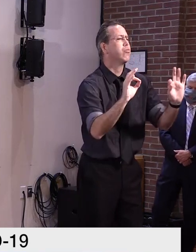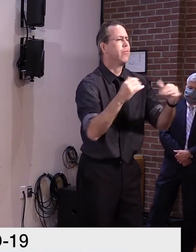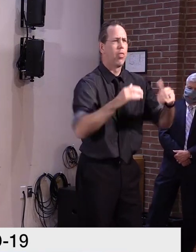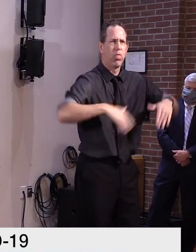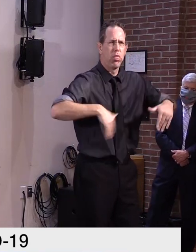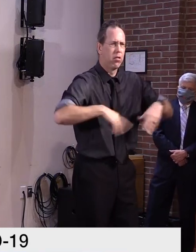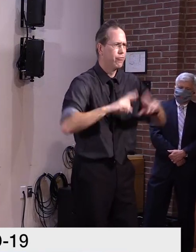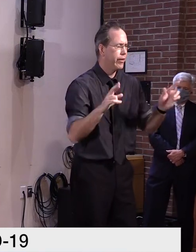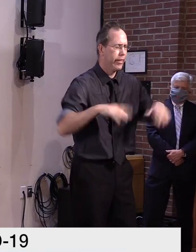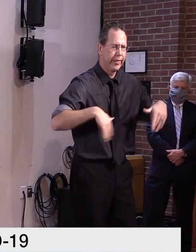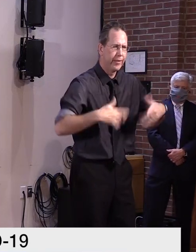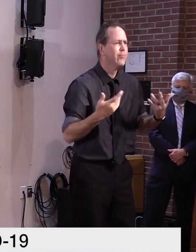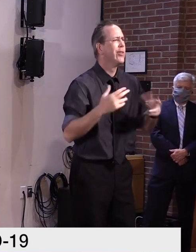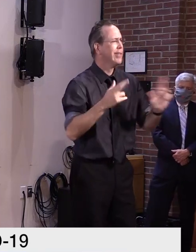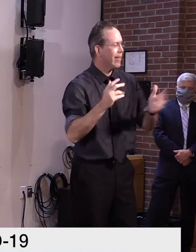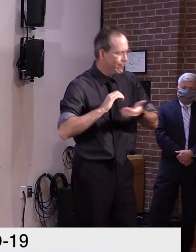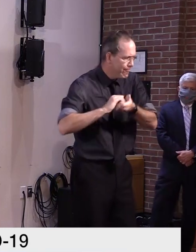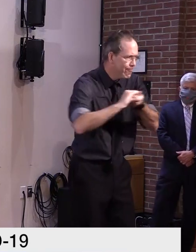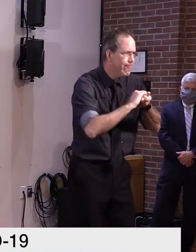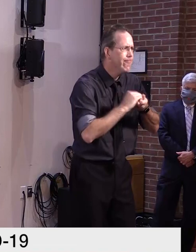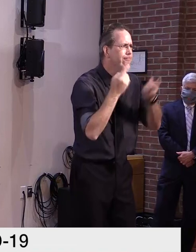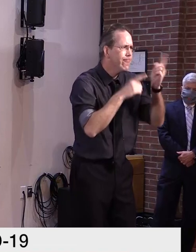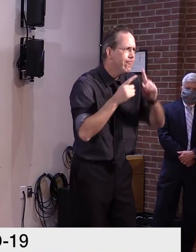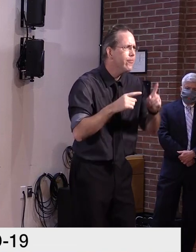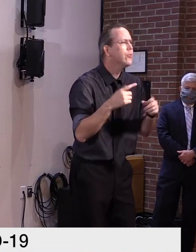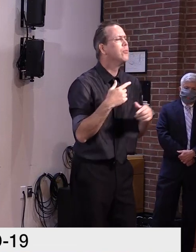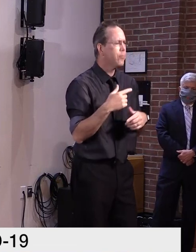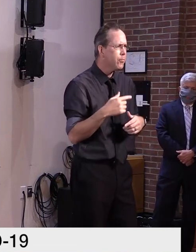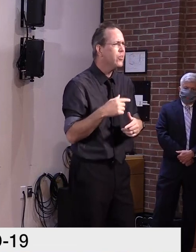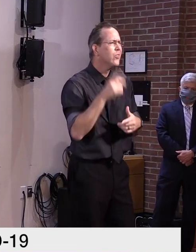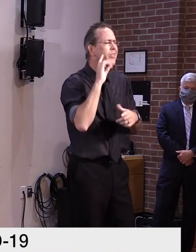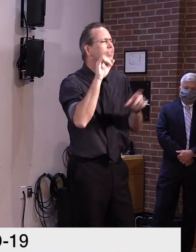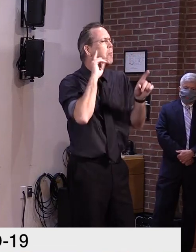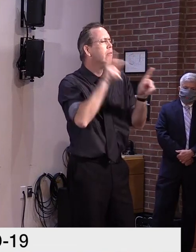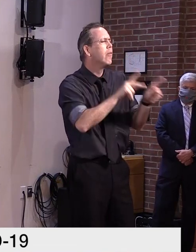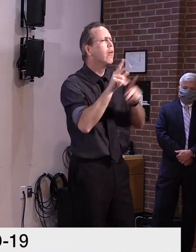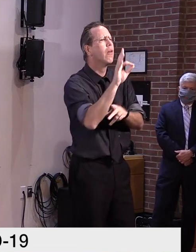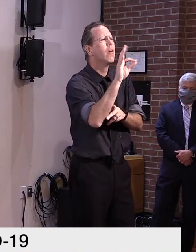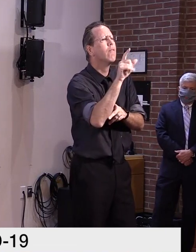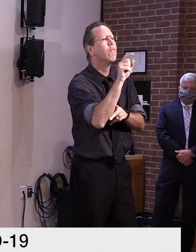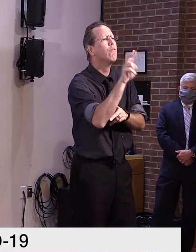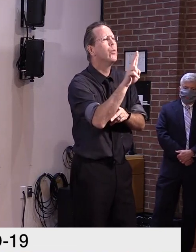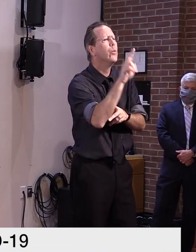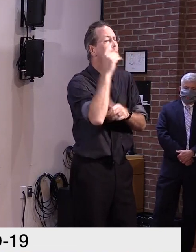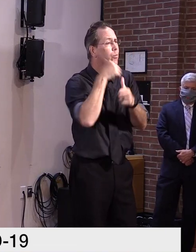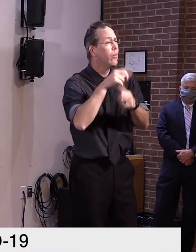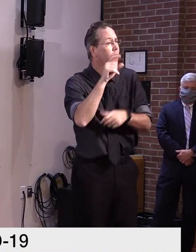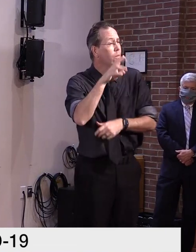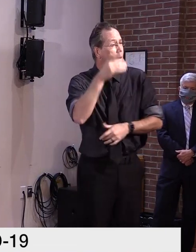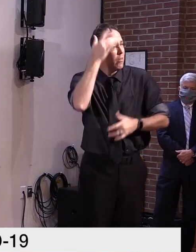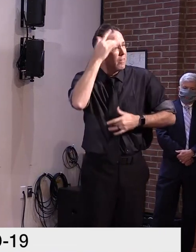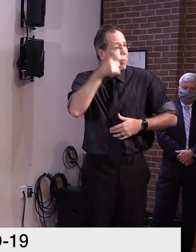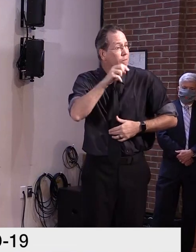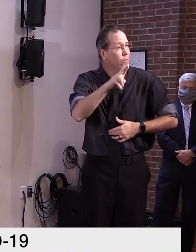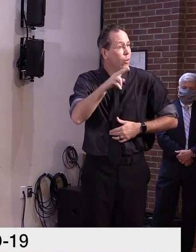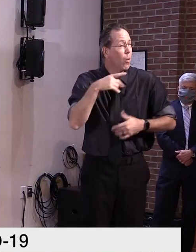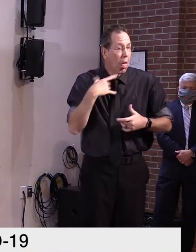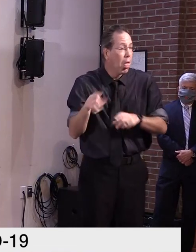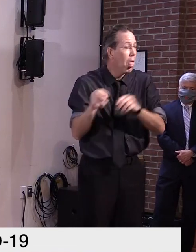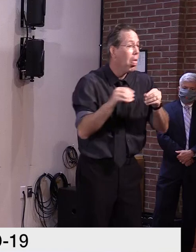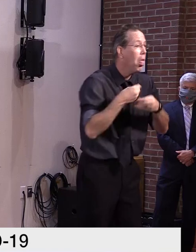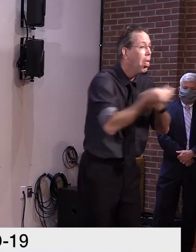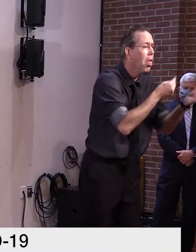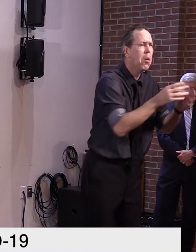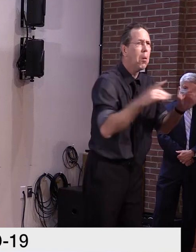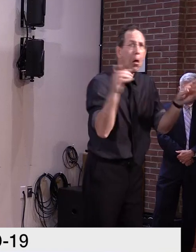rather than with the drastic steps we've had to take over the last six months. We know this is